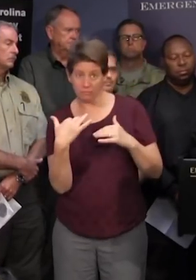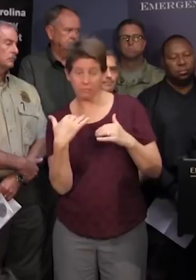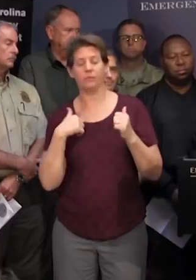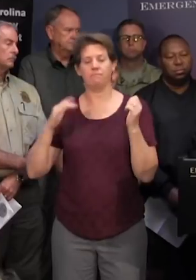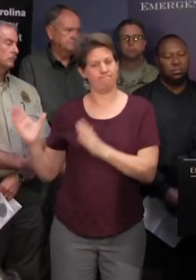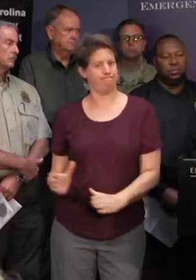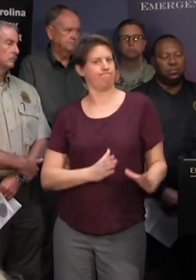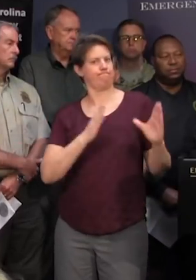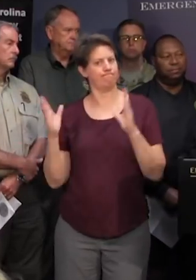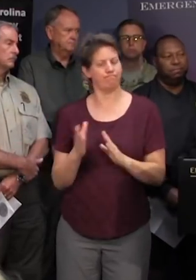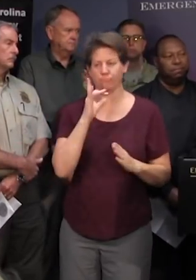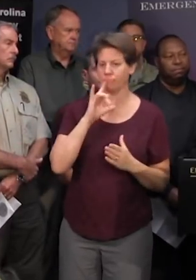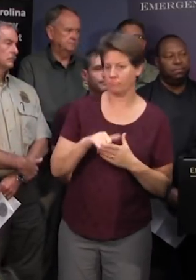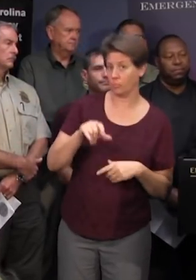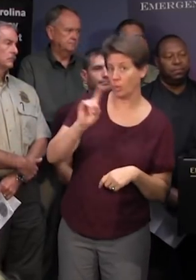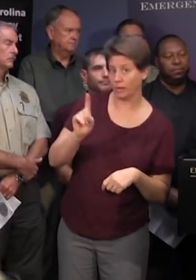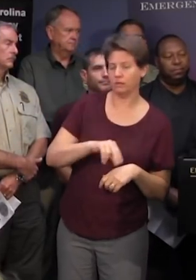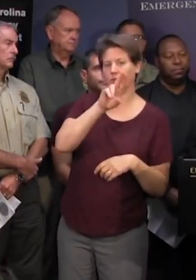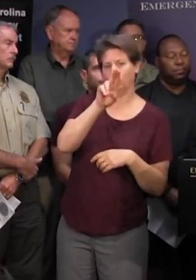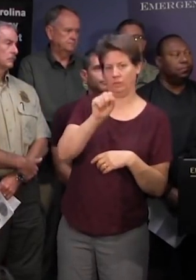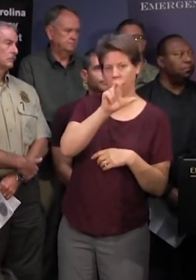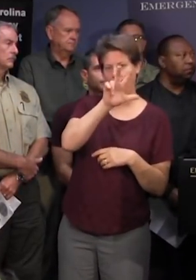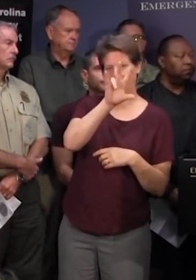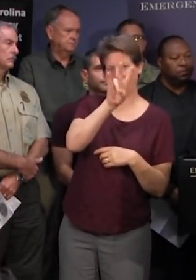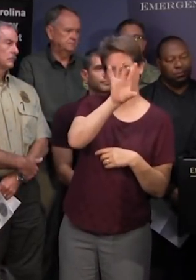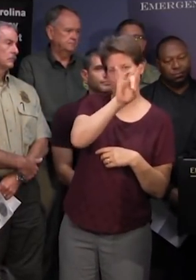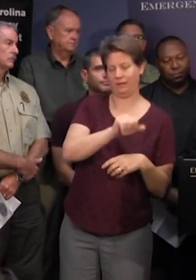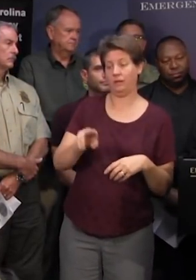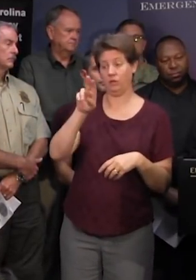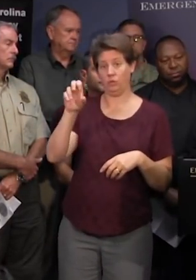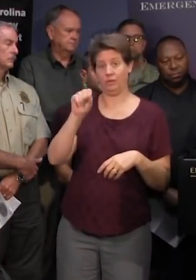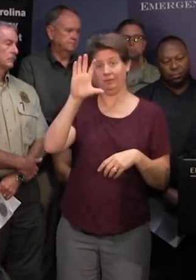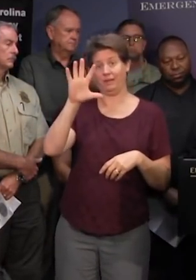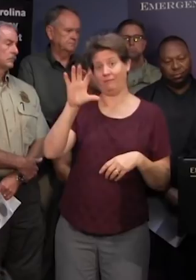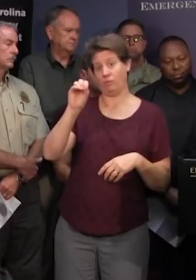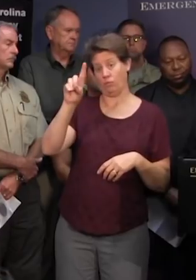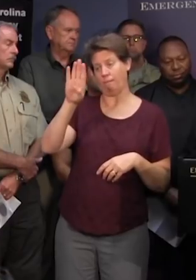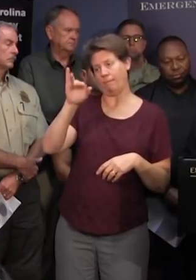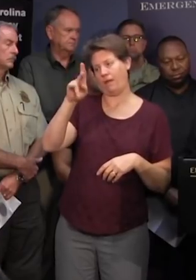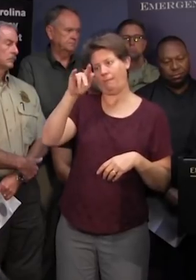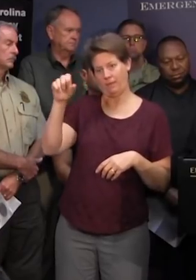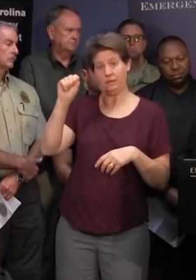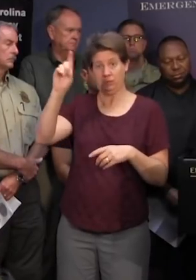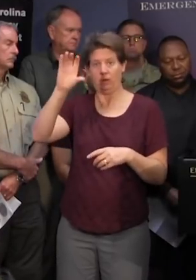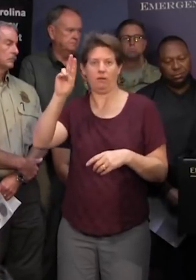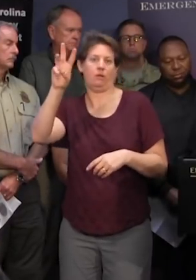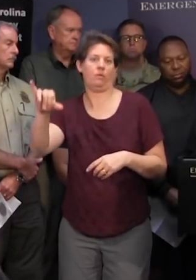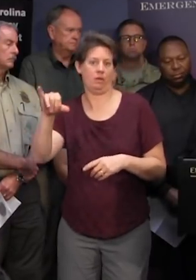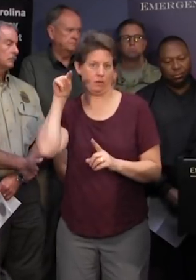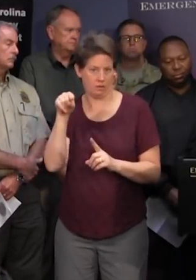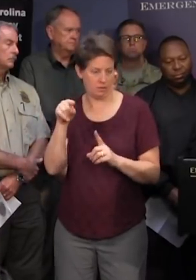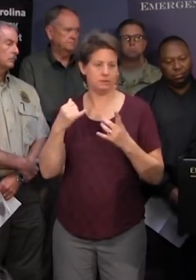and we're doing our prep work on us 378 and us 501 bypass in the conway area again trying to